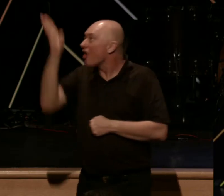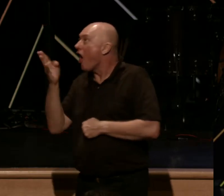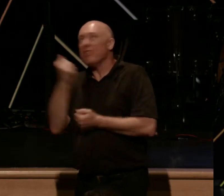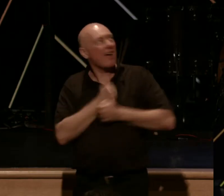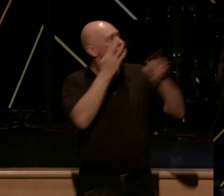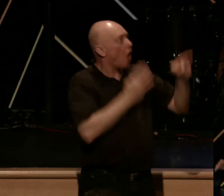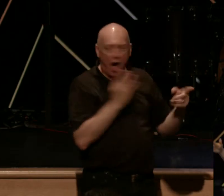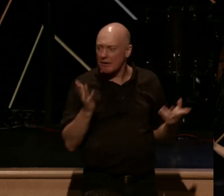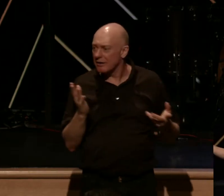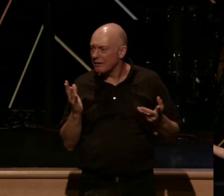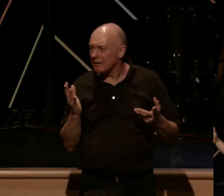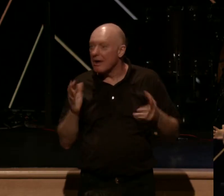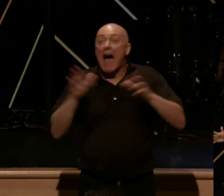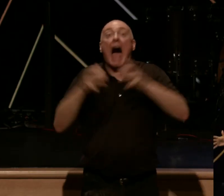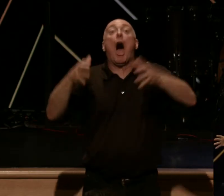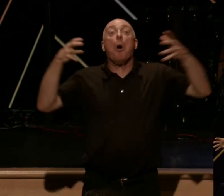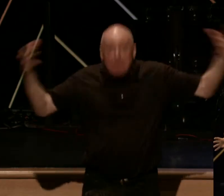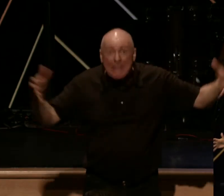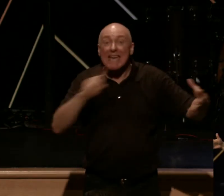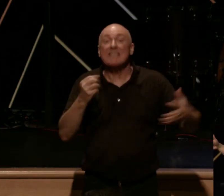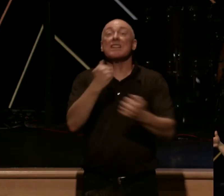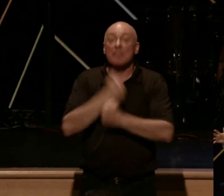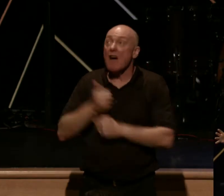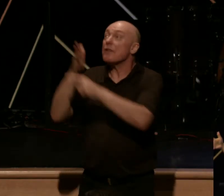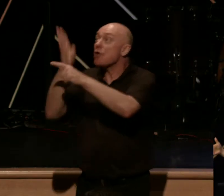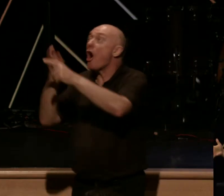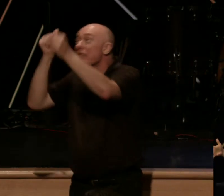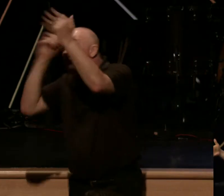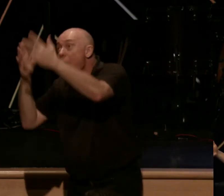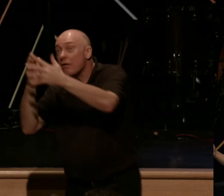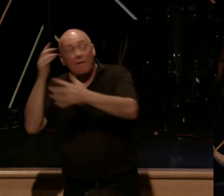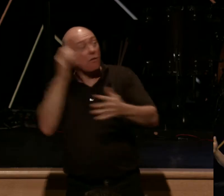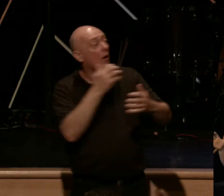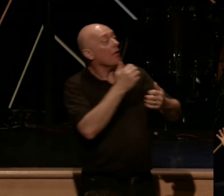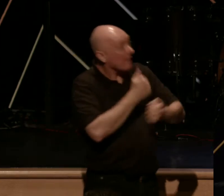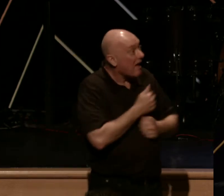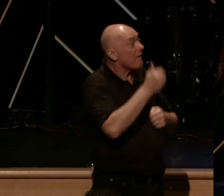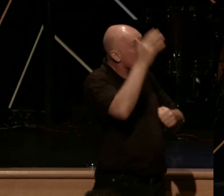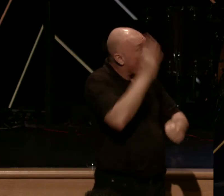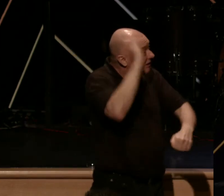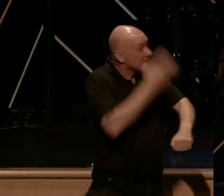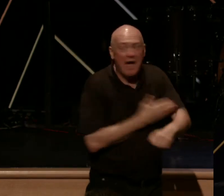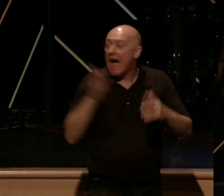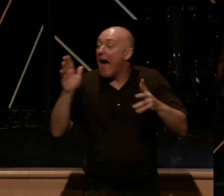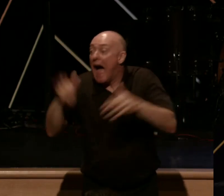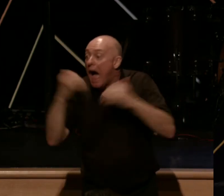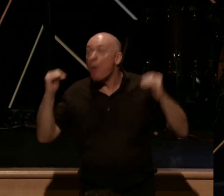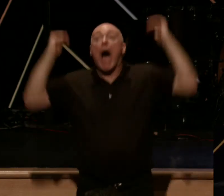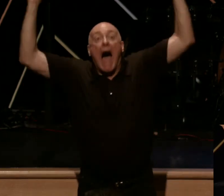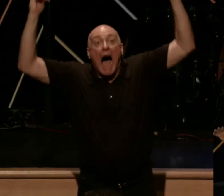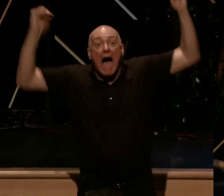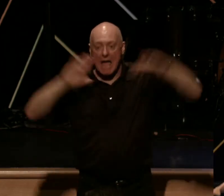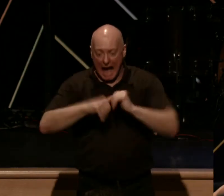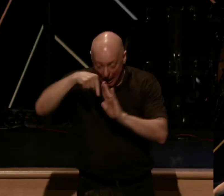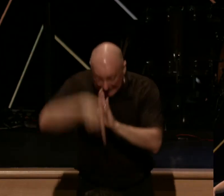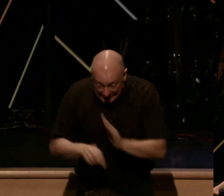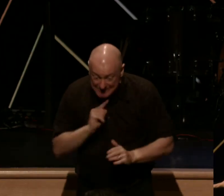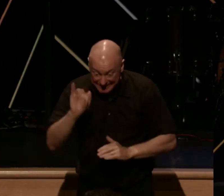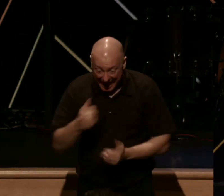How big is the love that God has for God? How high is that love? How deep is that love? How